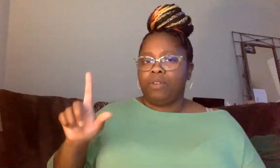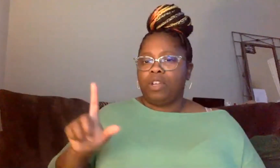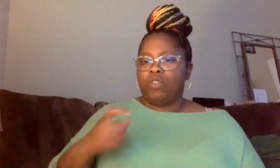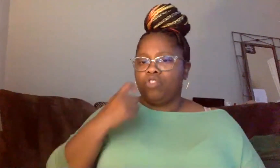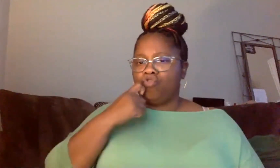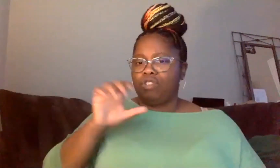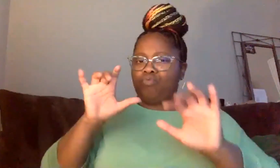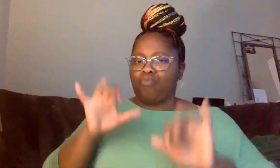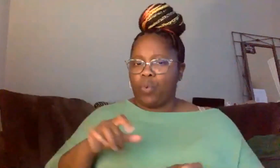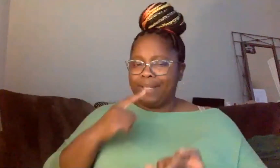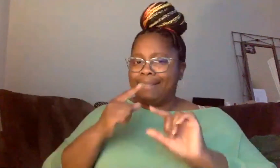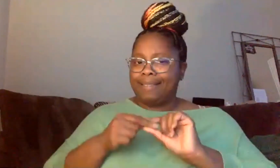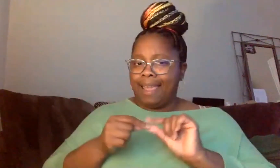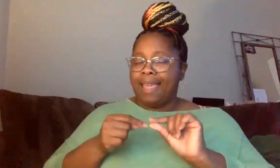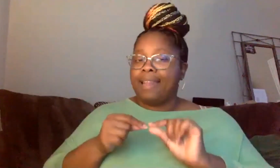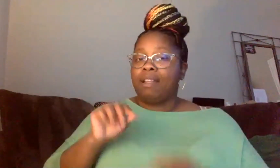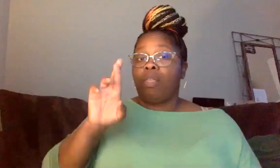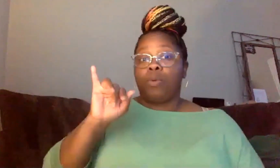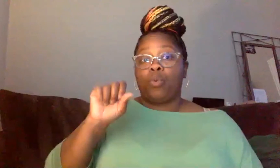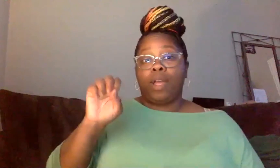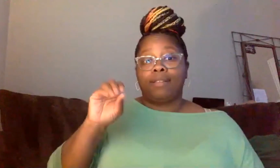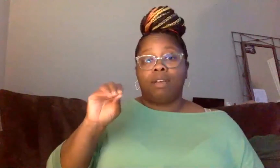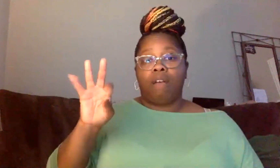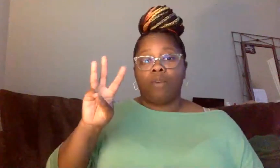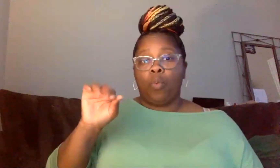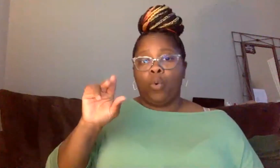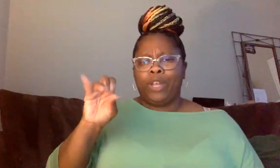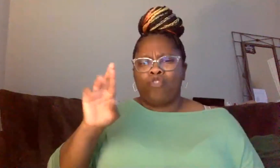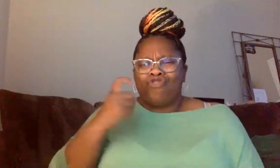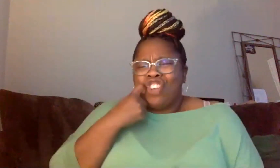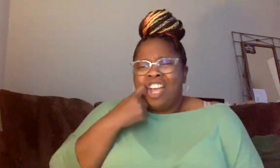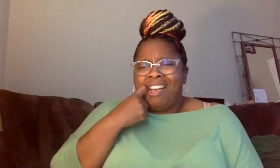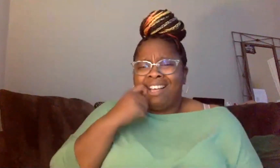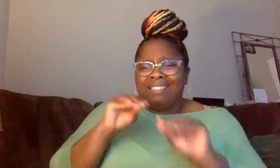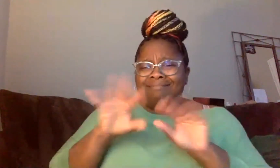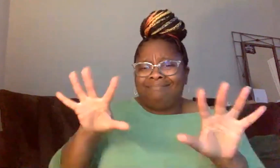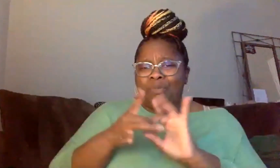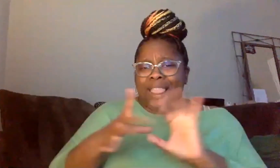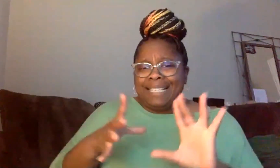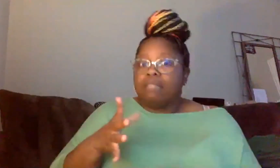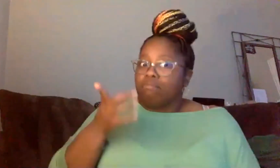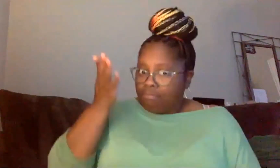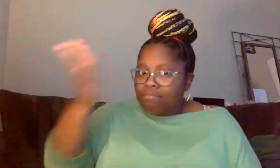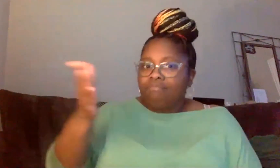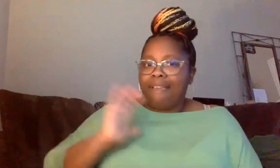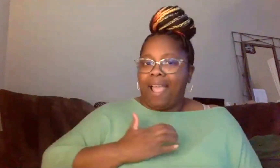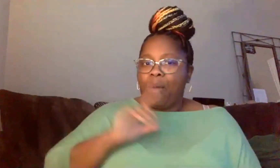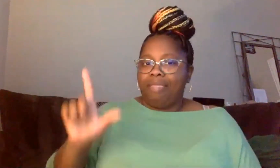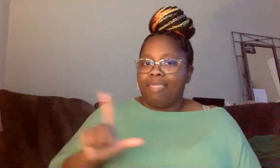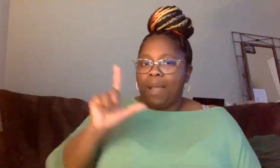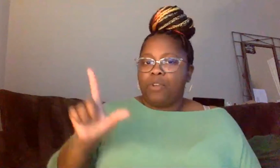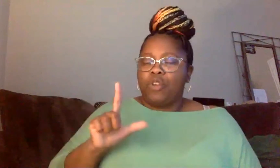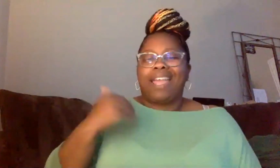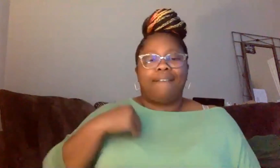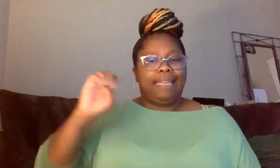and said that the Rise of the Warrior Cop, uh, the book that just came out, which is amazing, it's available in our library in ebook form.